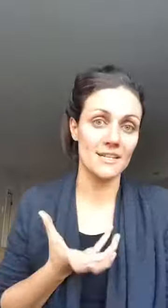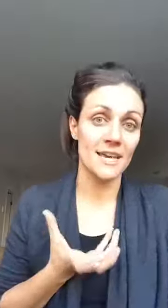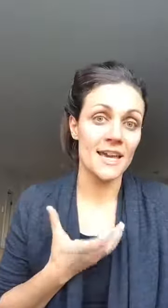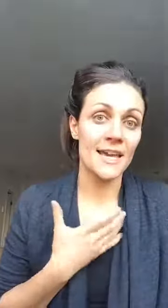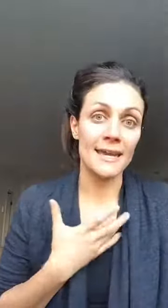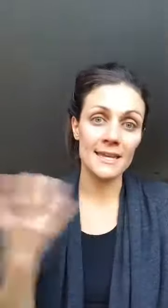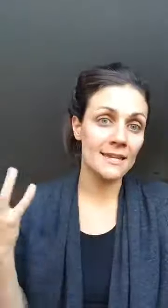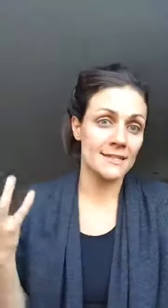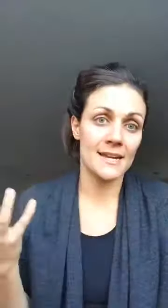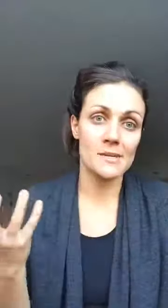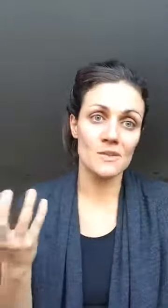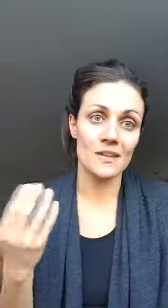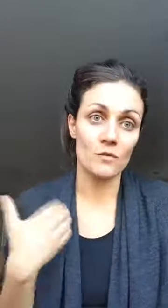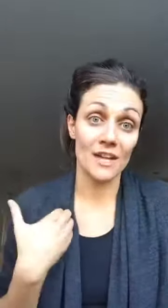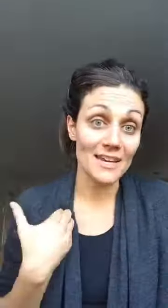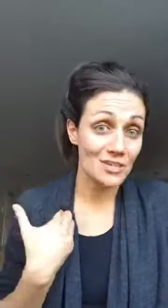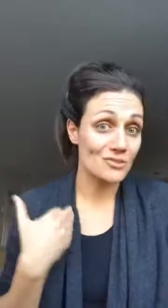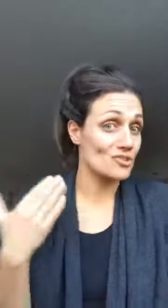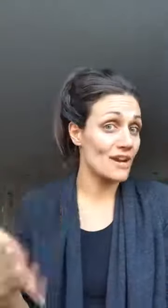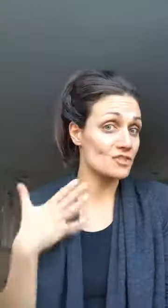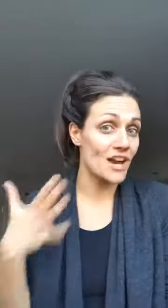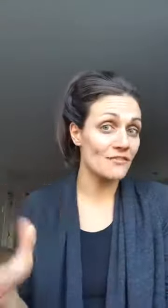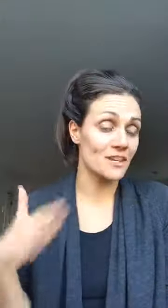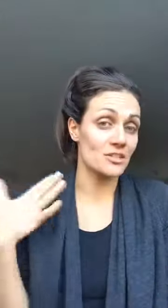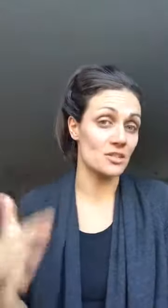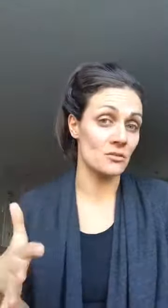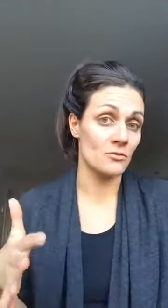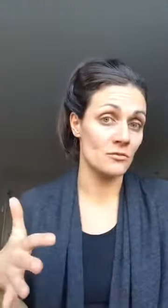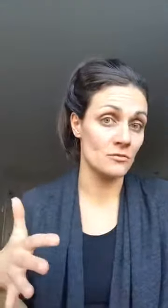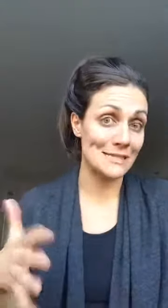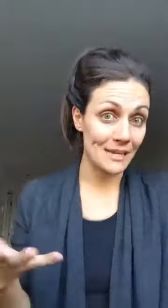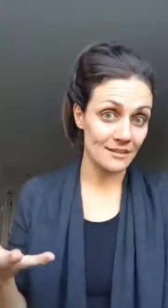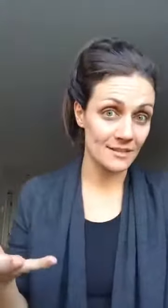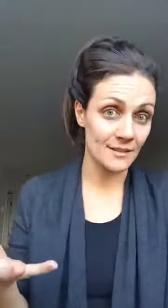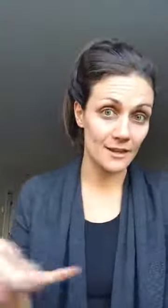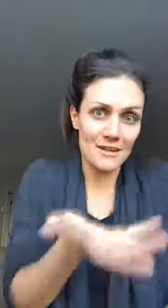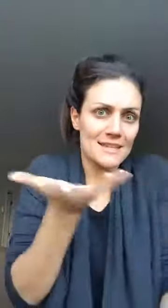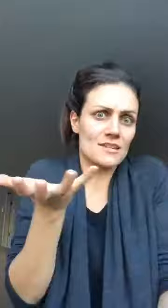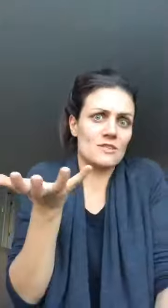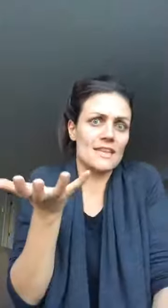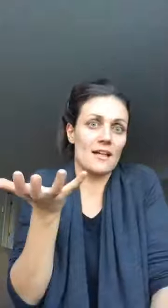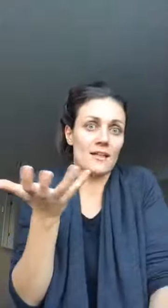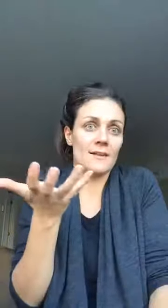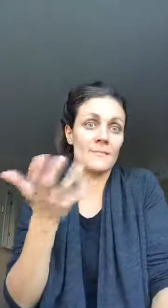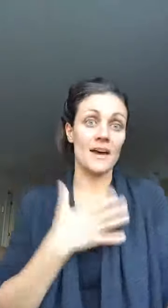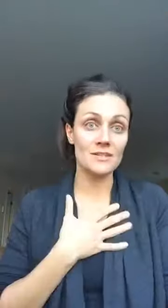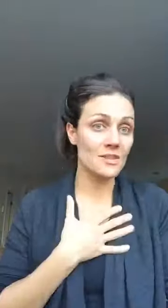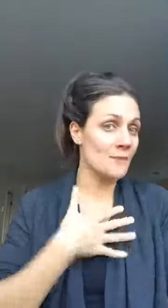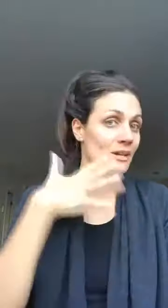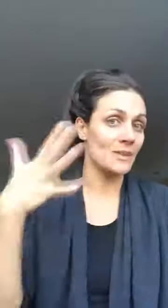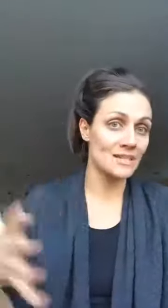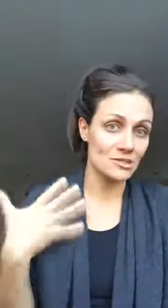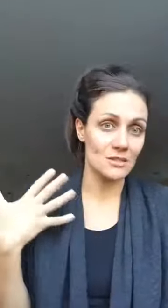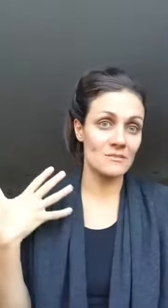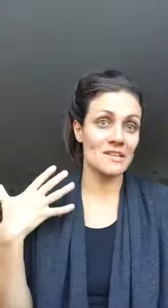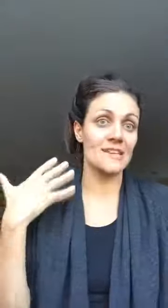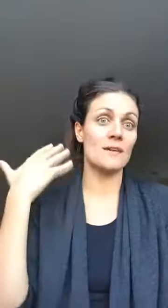80 to 90 percent of what i do is drive traffic to sales otherwise nothing would sell i do that my ambassador team does that